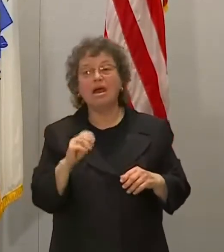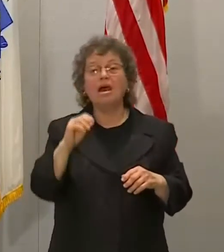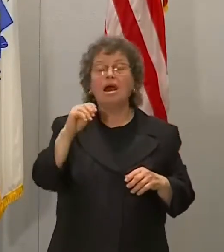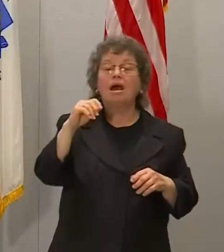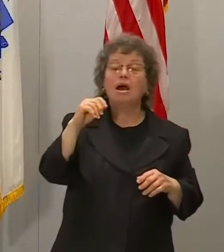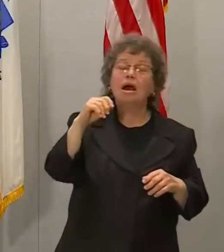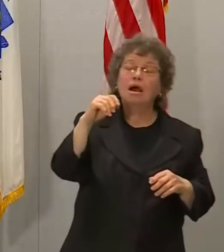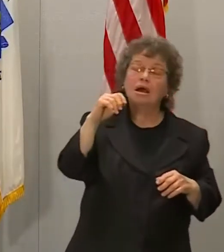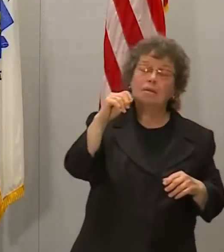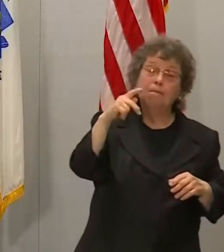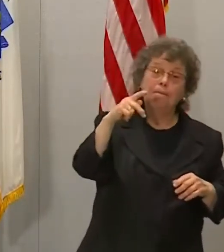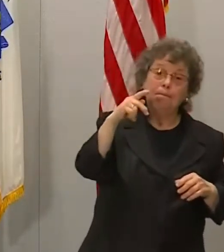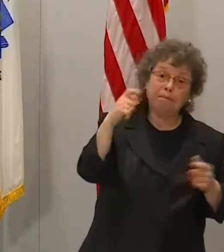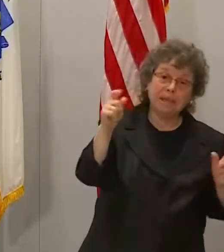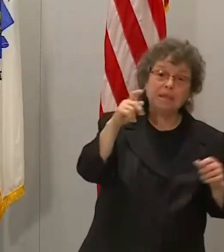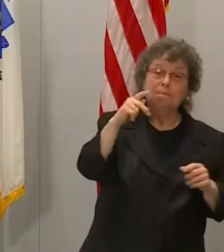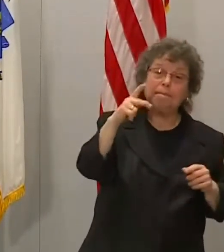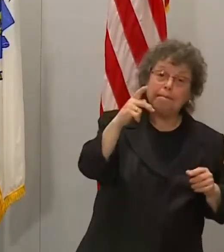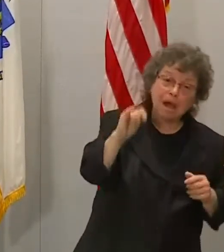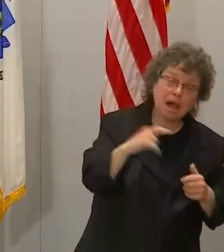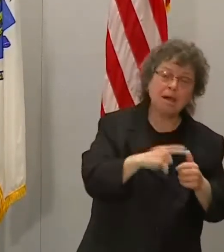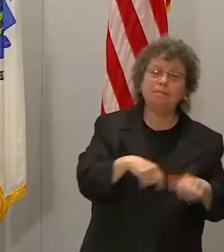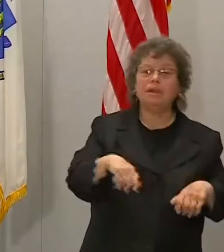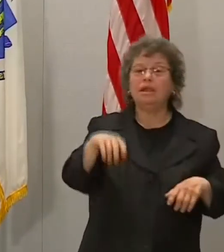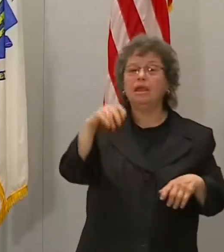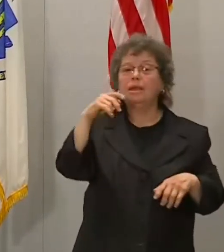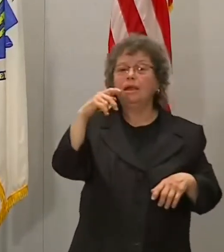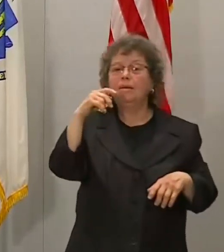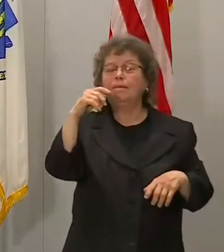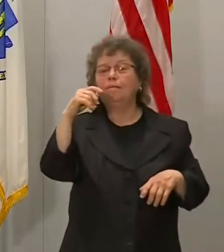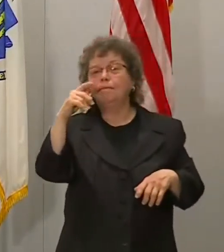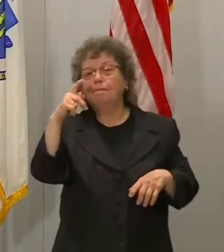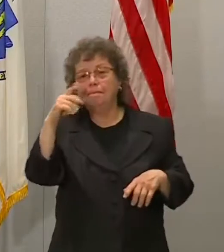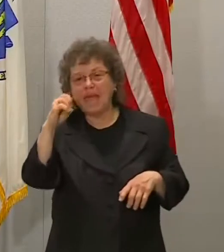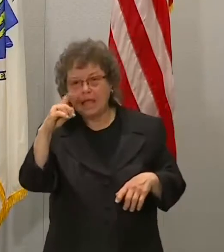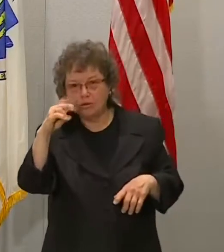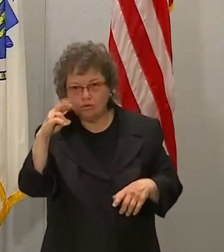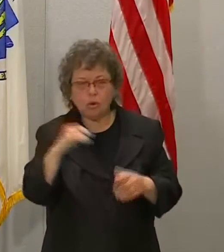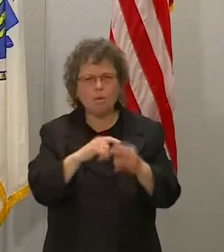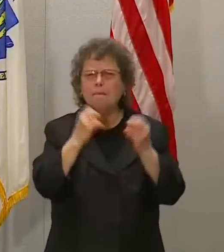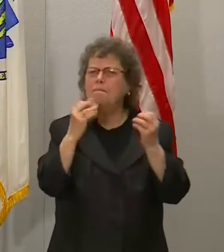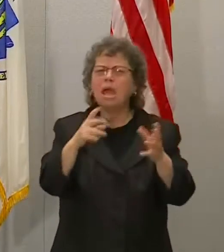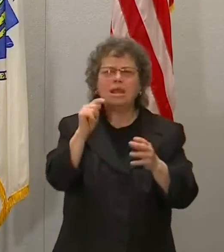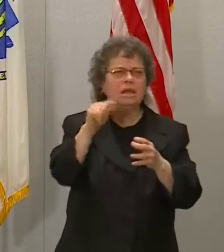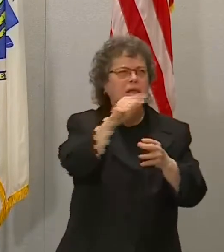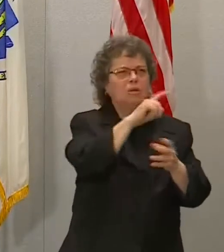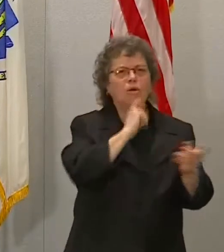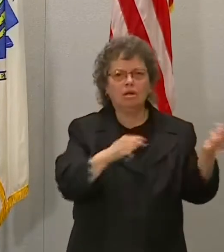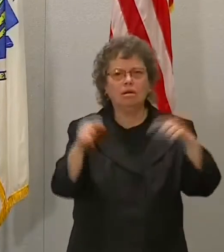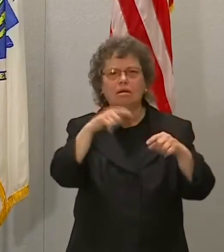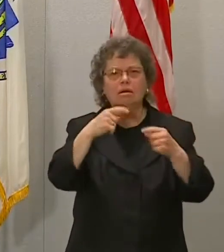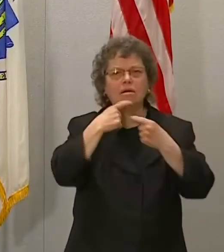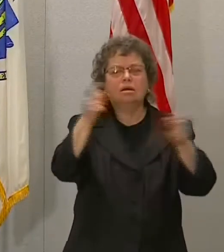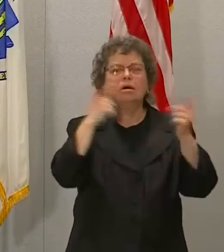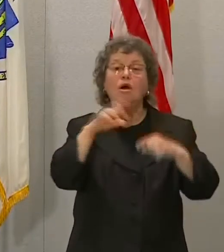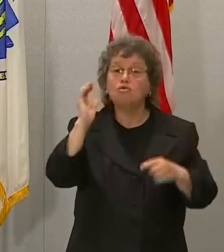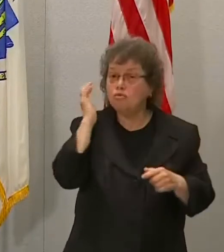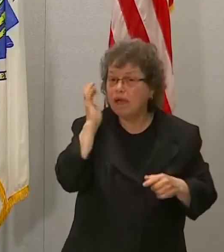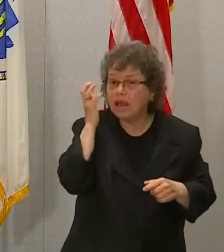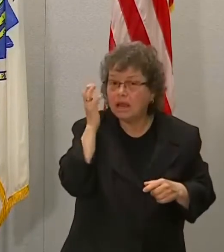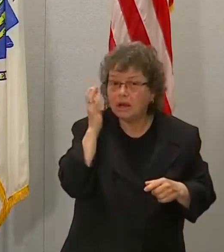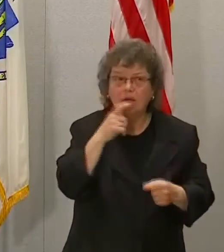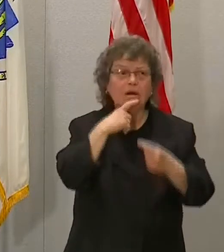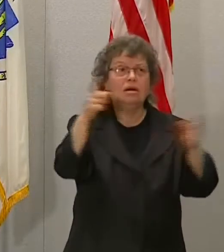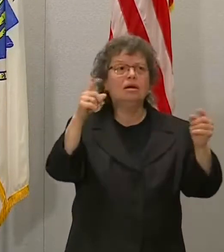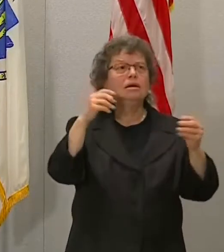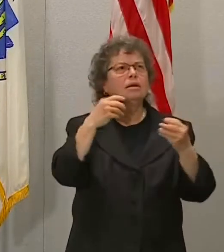PSAs and using our television network, Nessun, our radio following, just to spread the word about the importance of getting